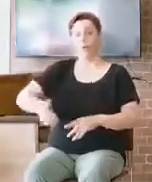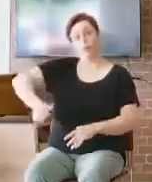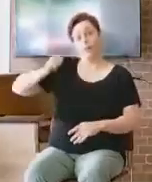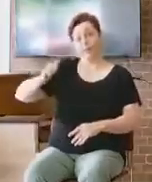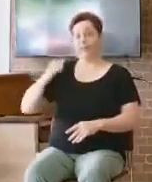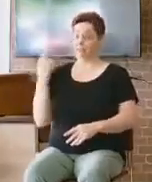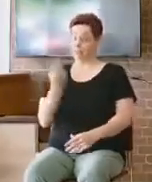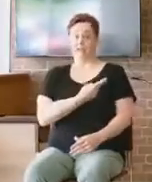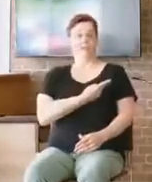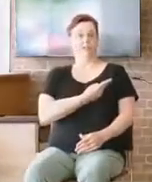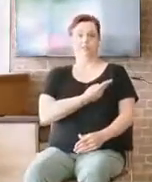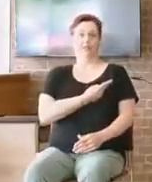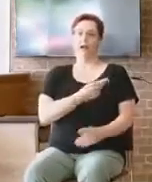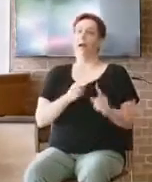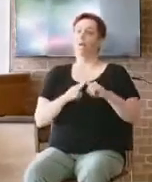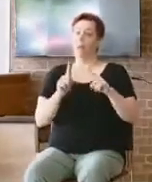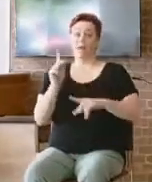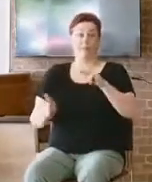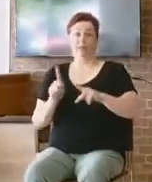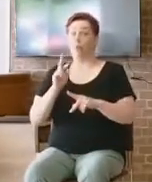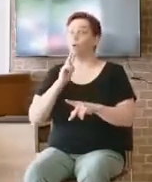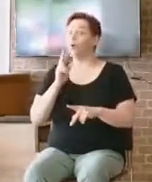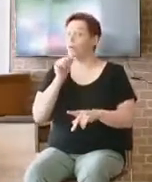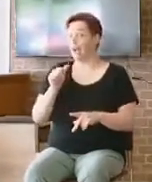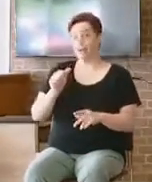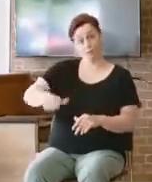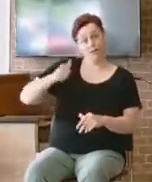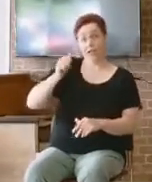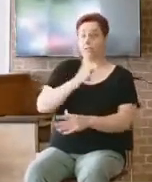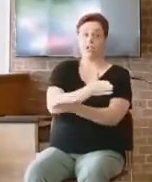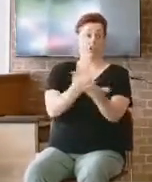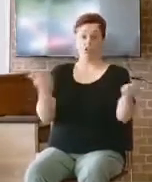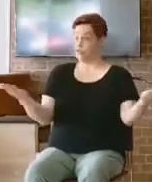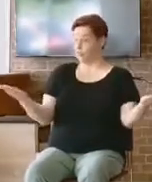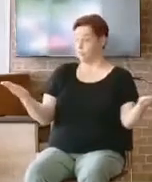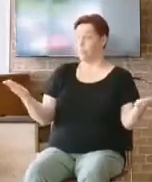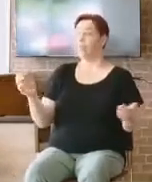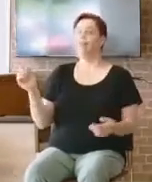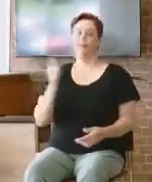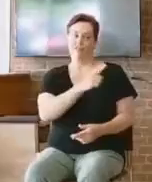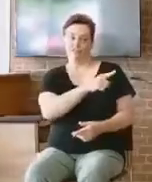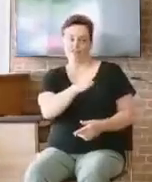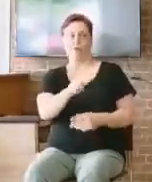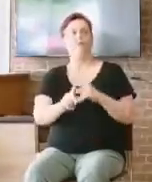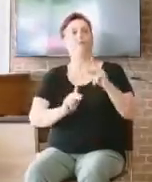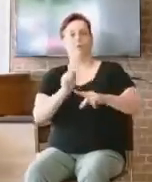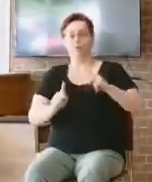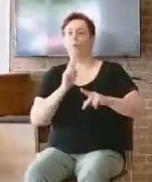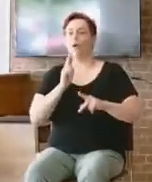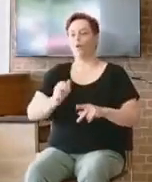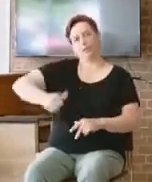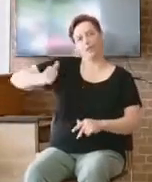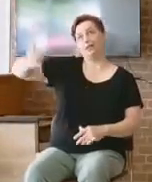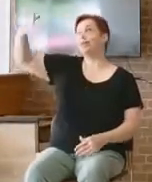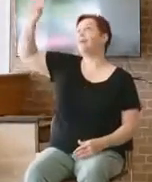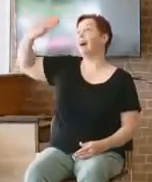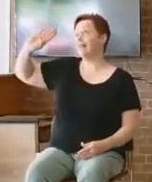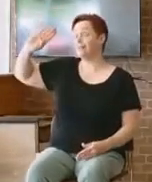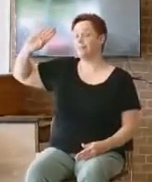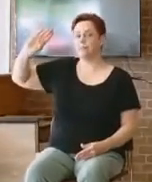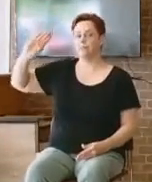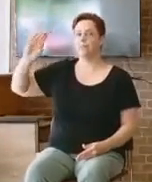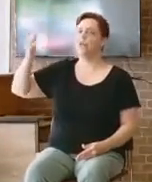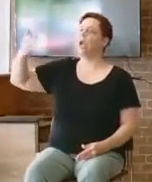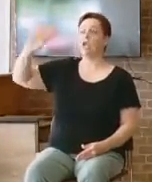you. They're rejecting God. You see, Samuel was upset because Israel wanted a king. And God told Samuel, they're not